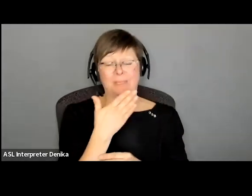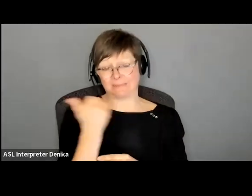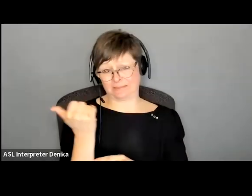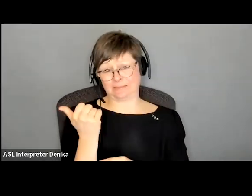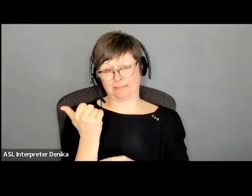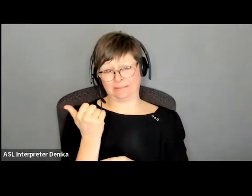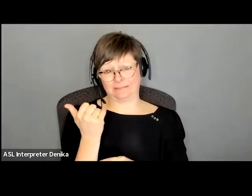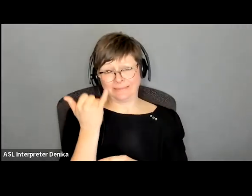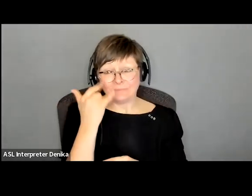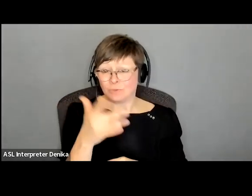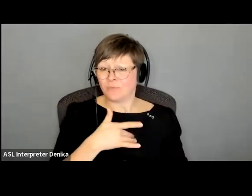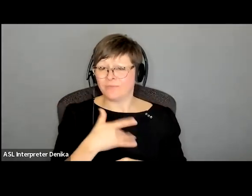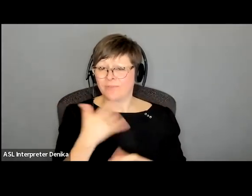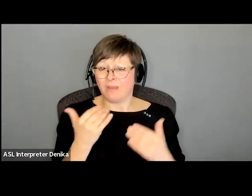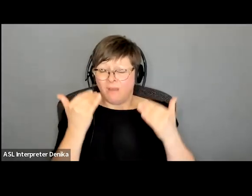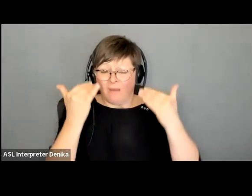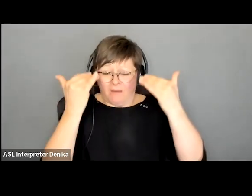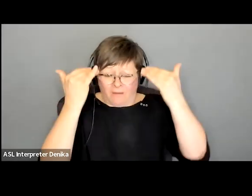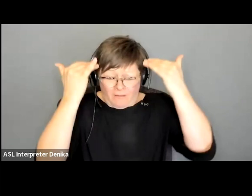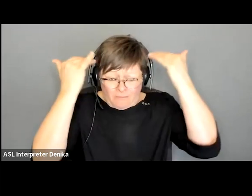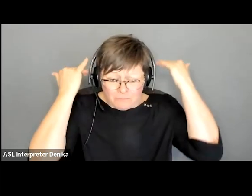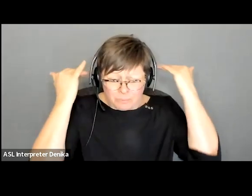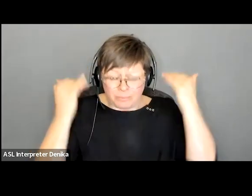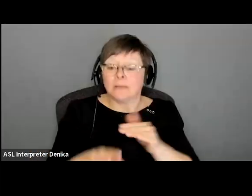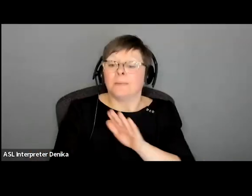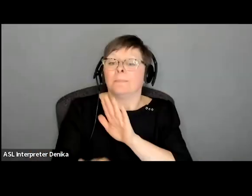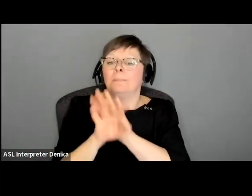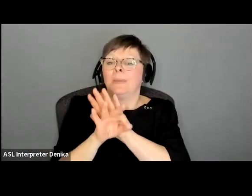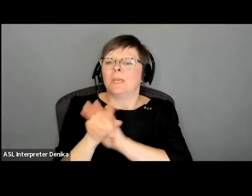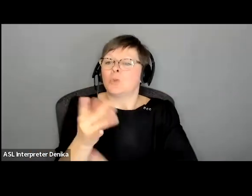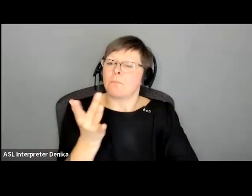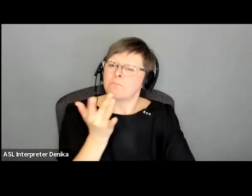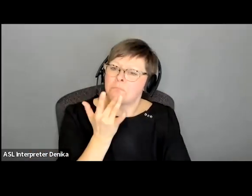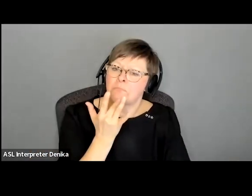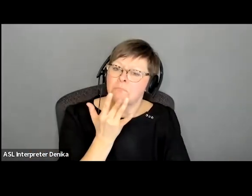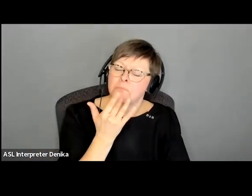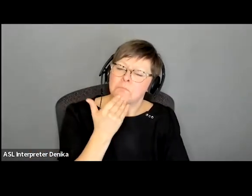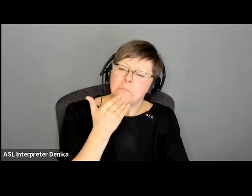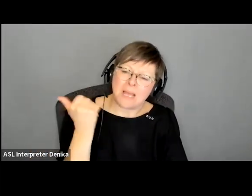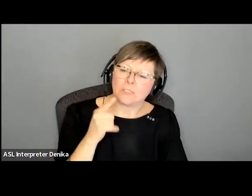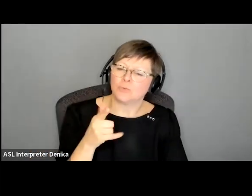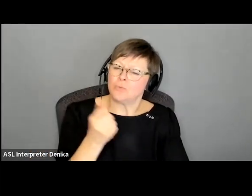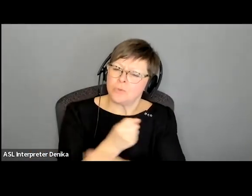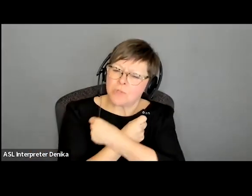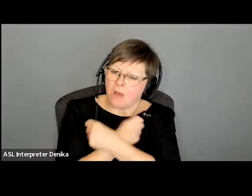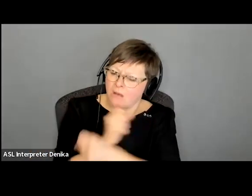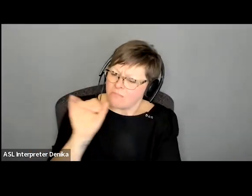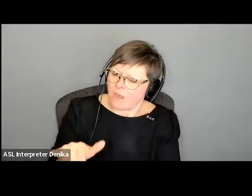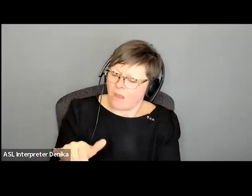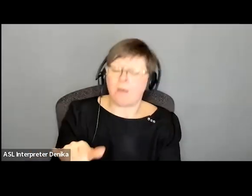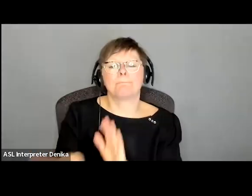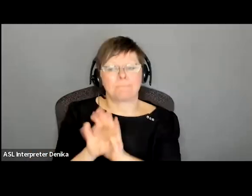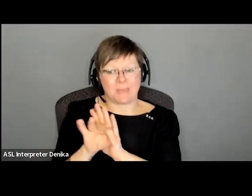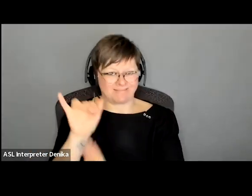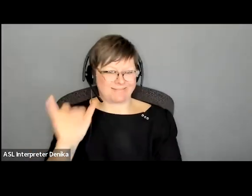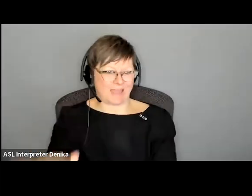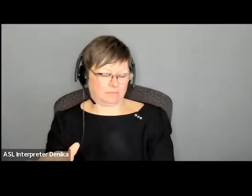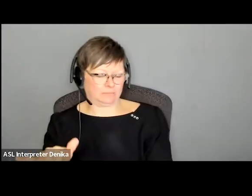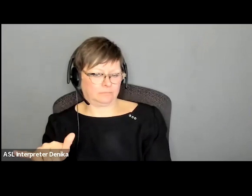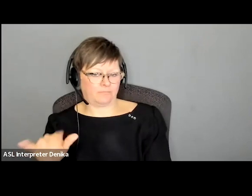you're overwhelmed pick the ones you really want to do there will be there will be other opportunities pick the ones that you want to do most first